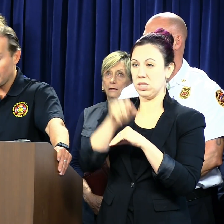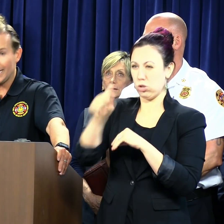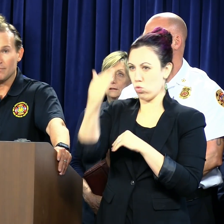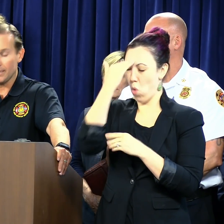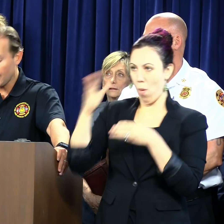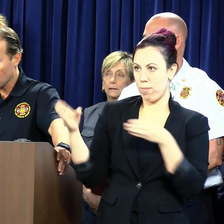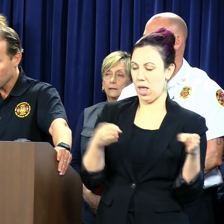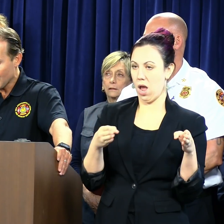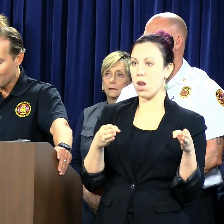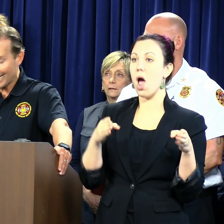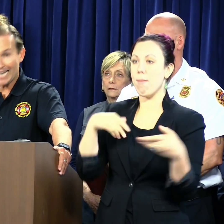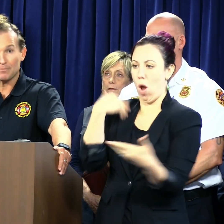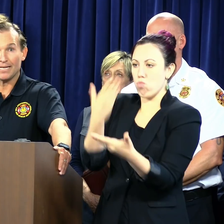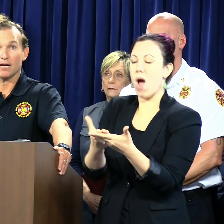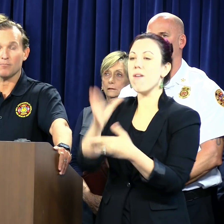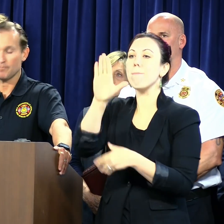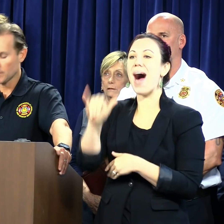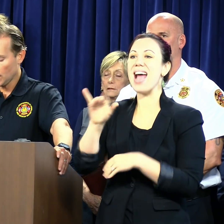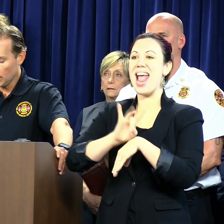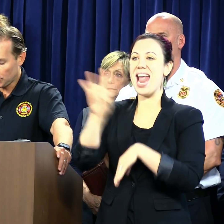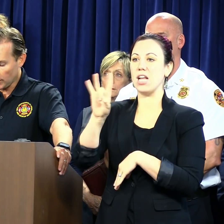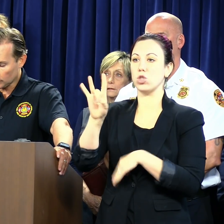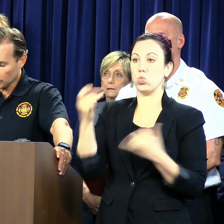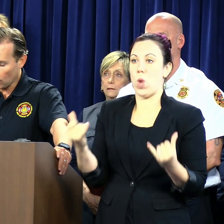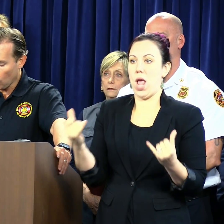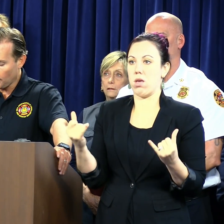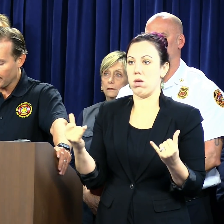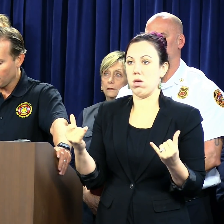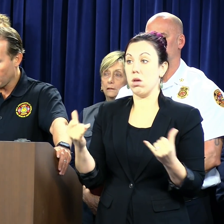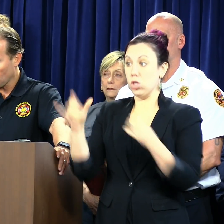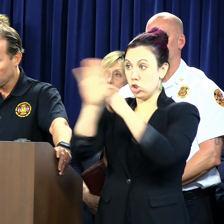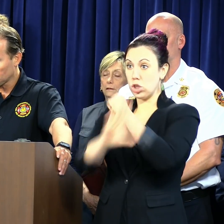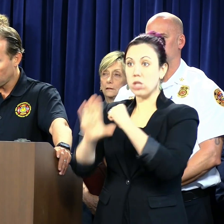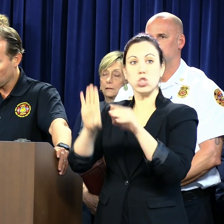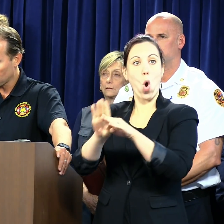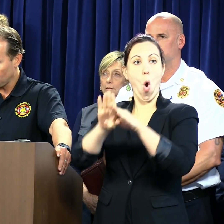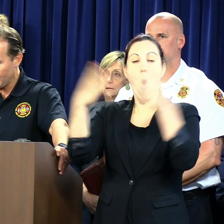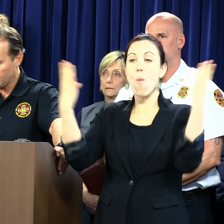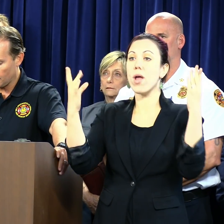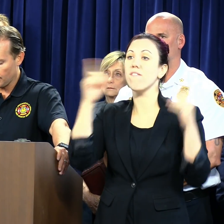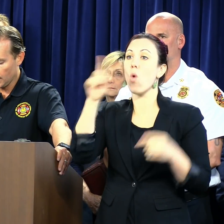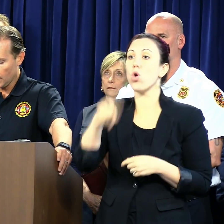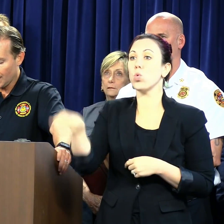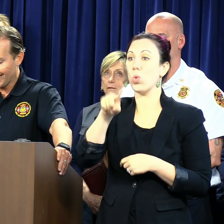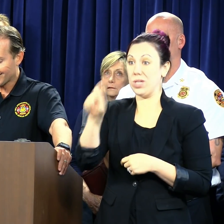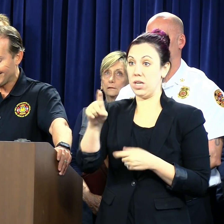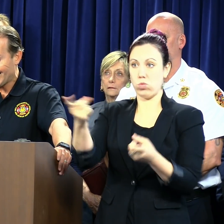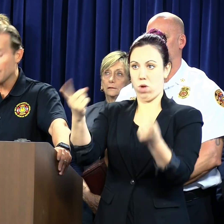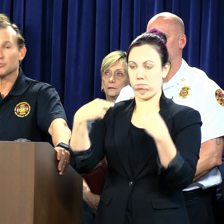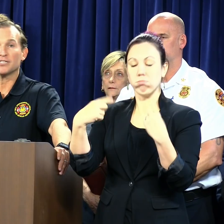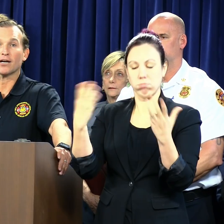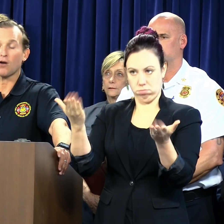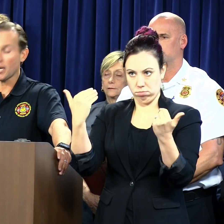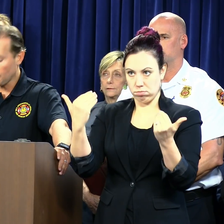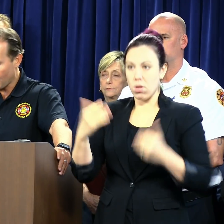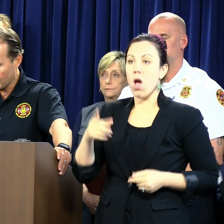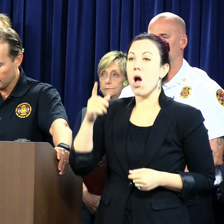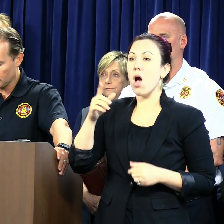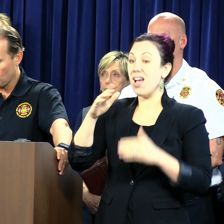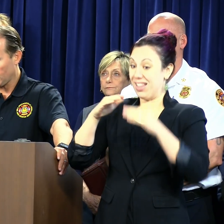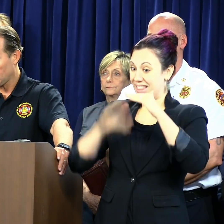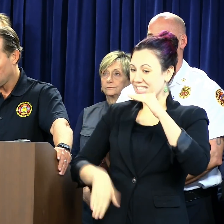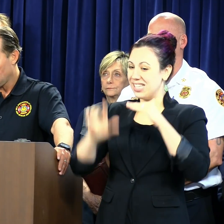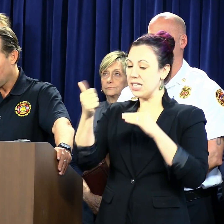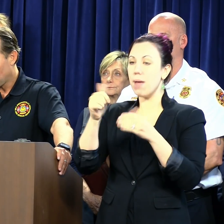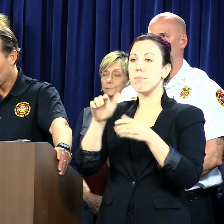that's going to be and be there by 8 p.m. Shelters are open and available to those who need them. Less than 10% are occupied